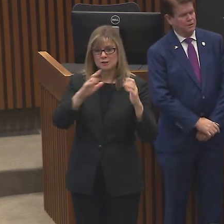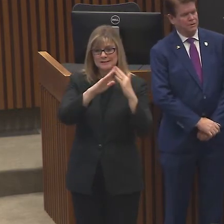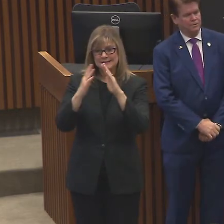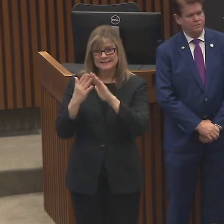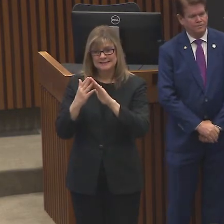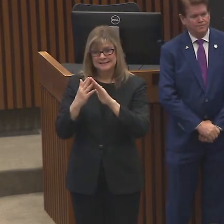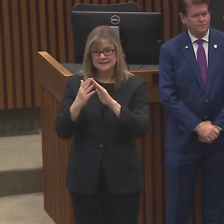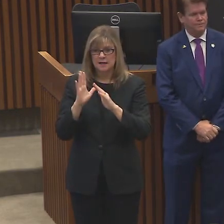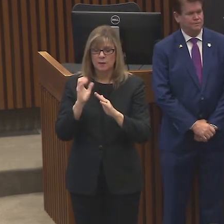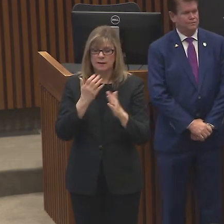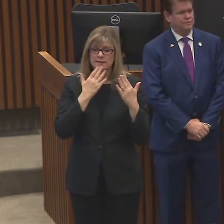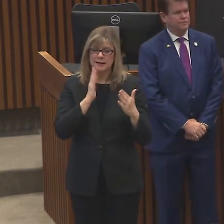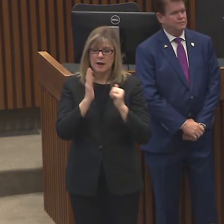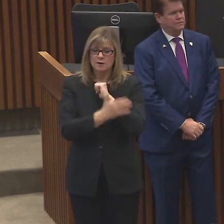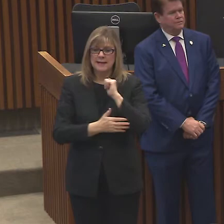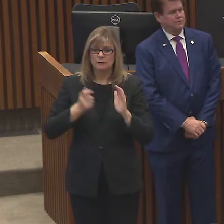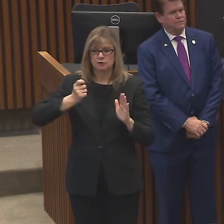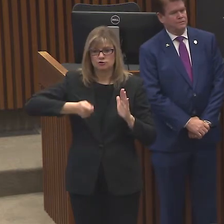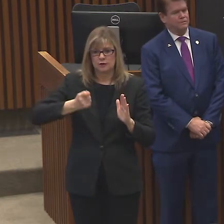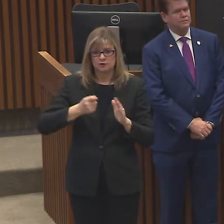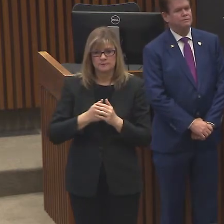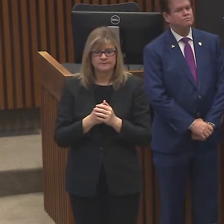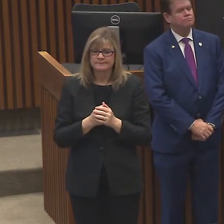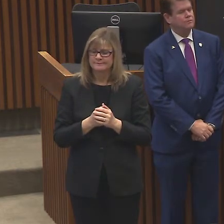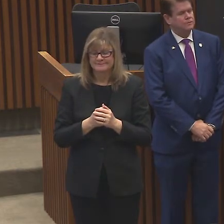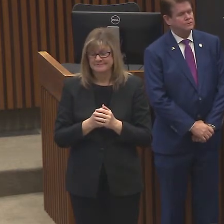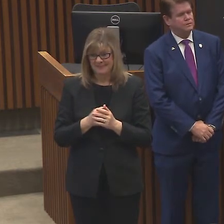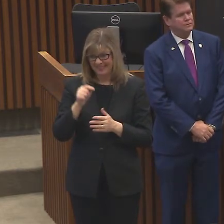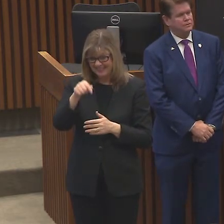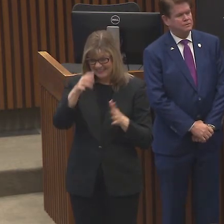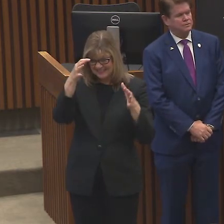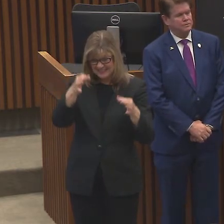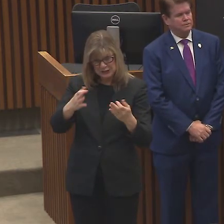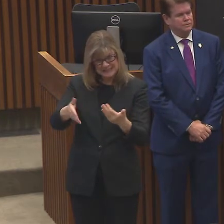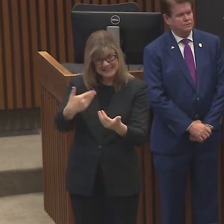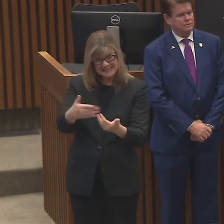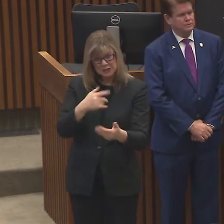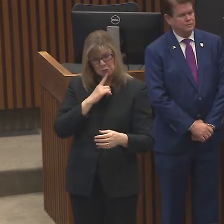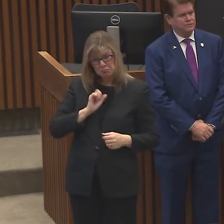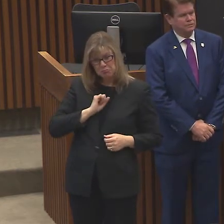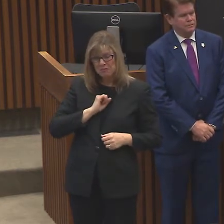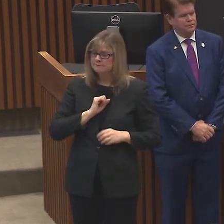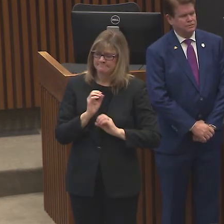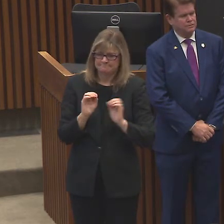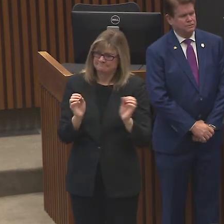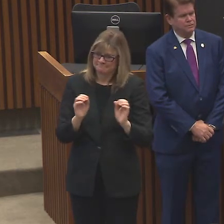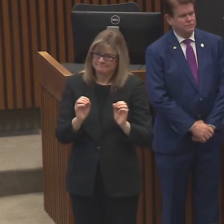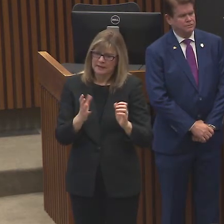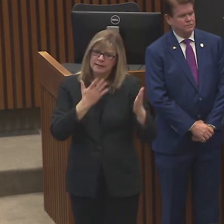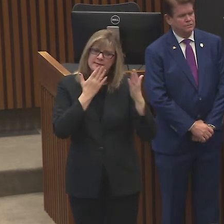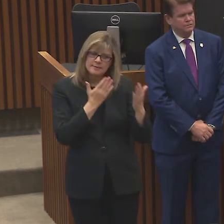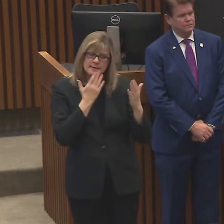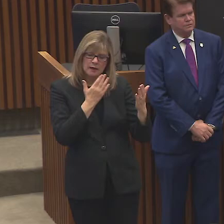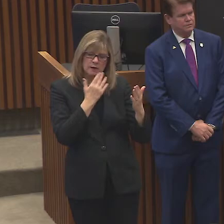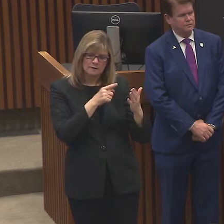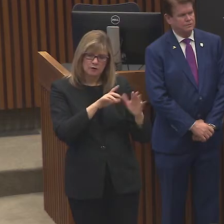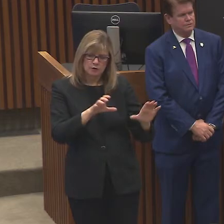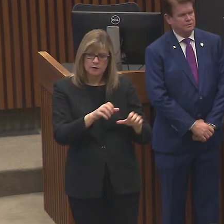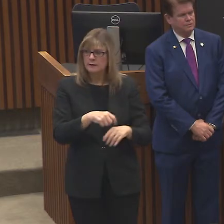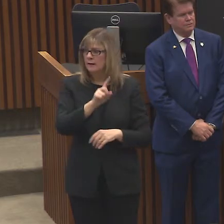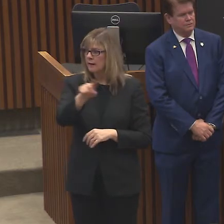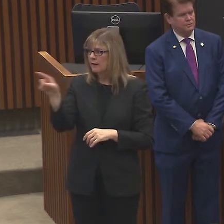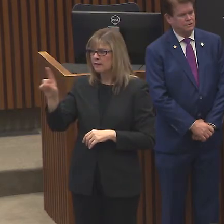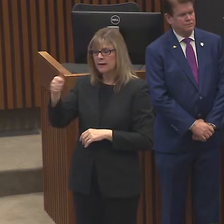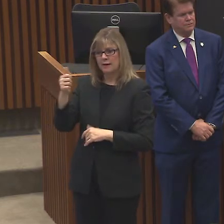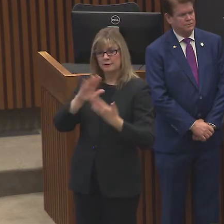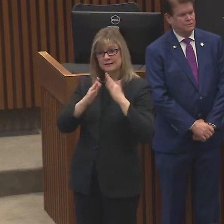want to thank our county judge. There's nothing easy about making the decisions they're making and I want to thank them for doing what they're doing. want to thank the other cities in